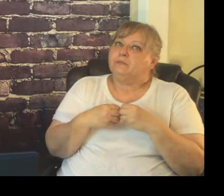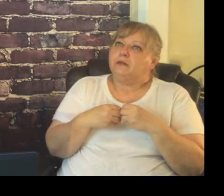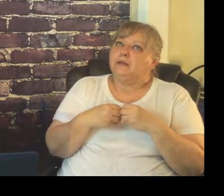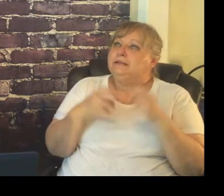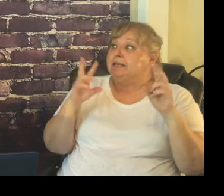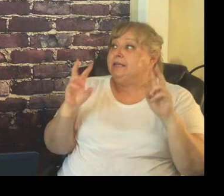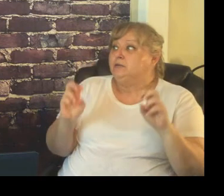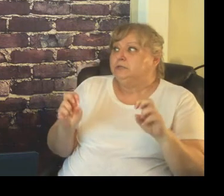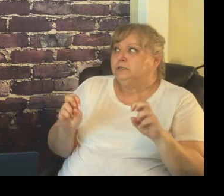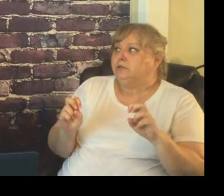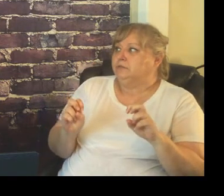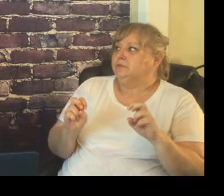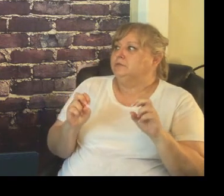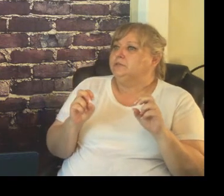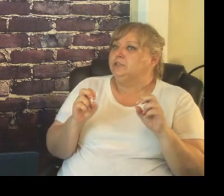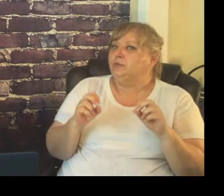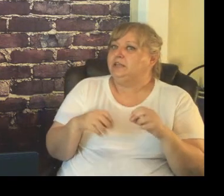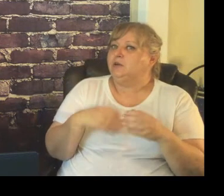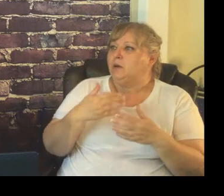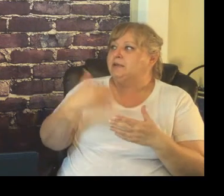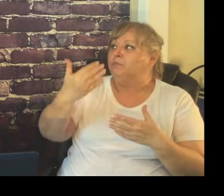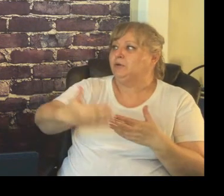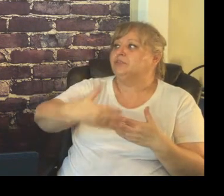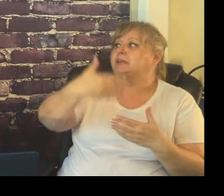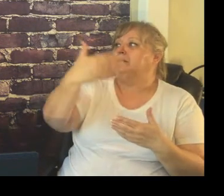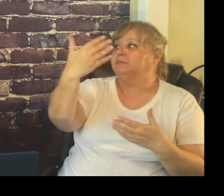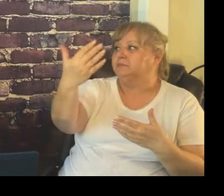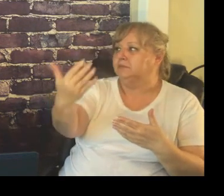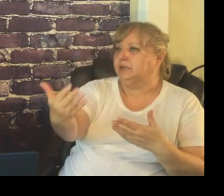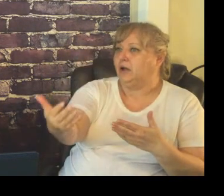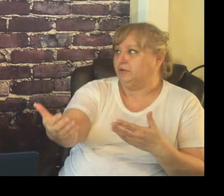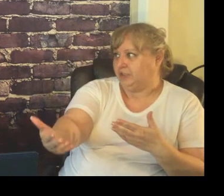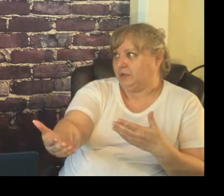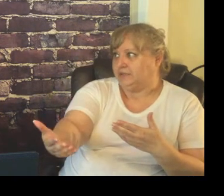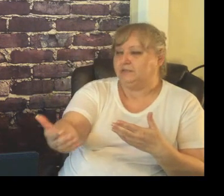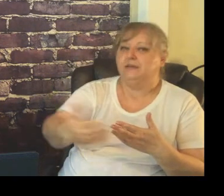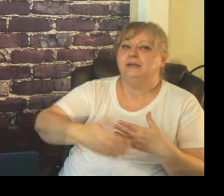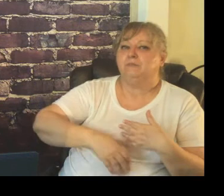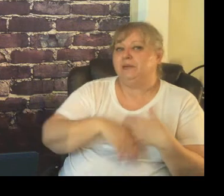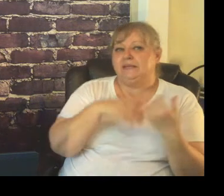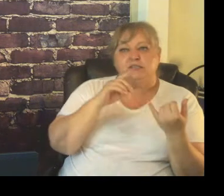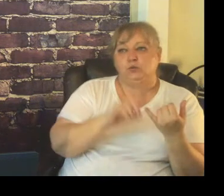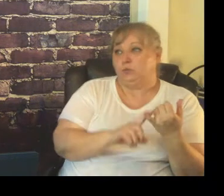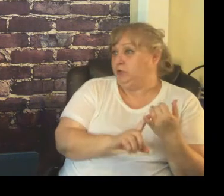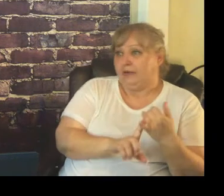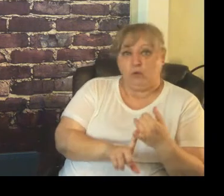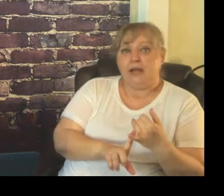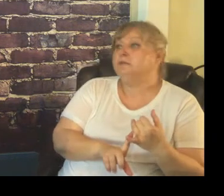the guilt to be the one imposing the consequence because it's you have one